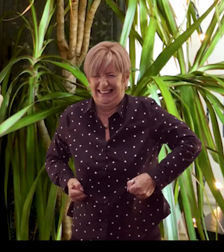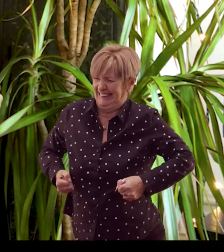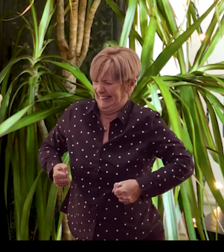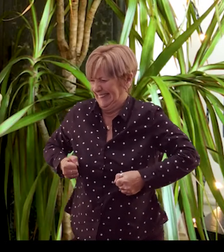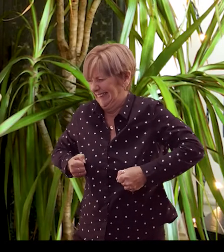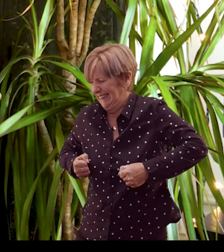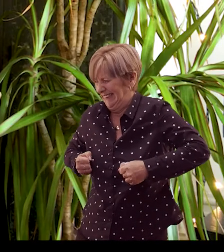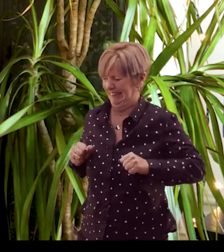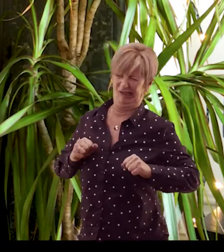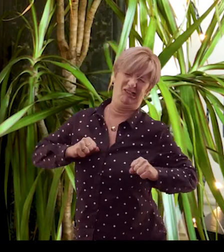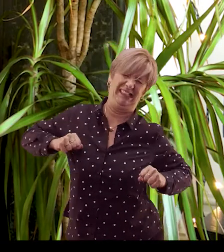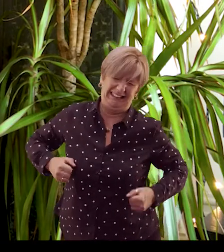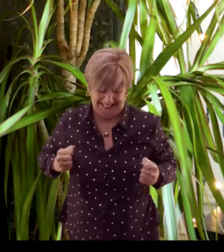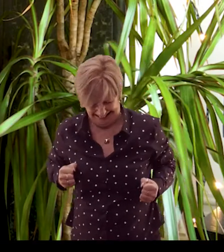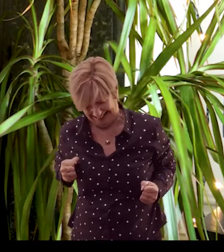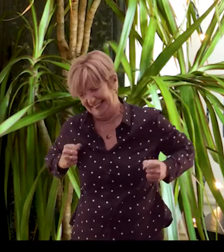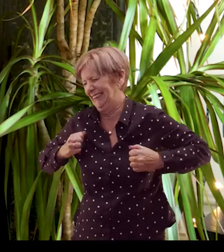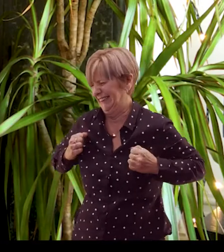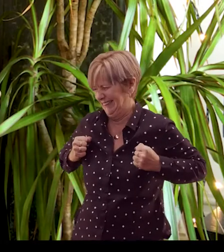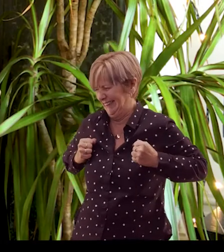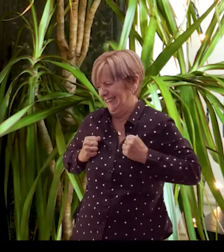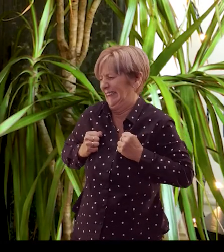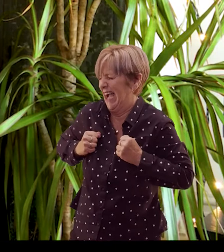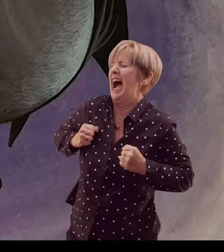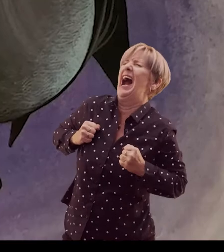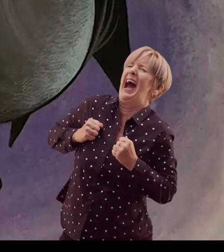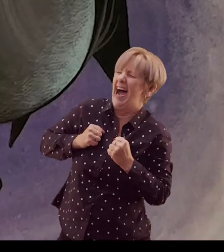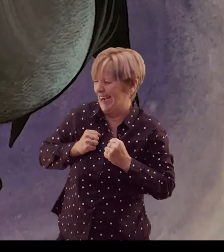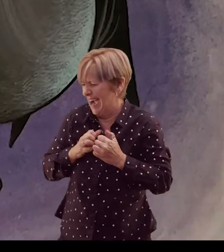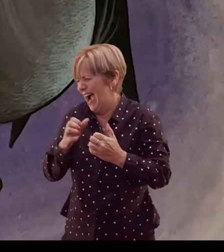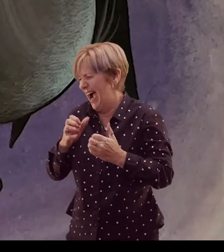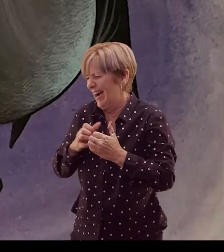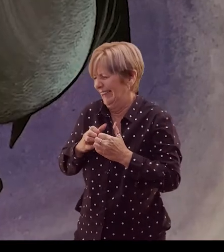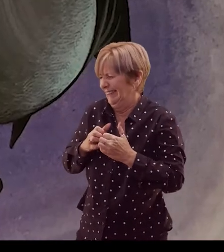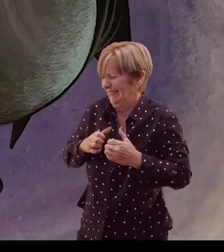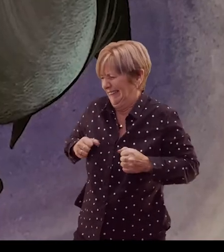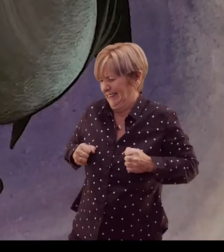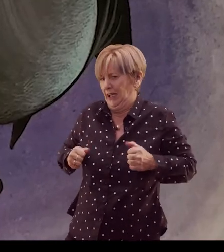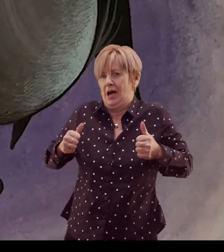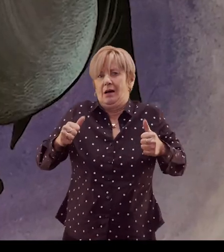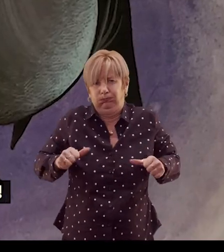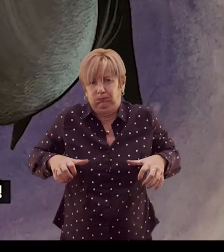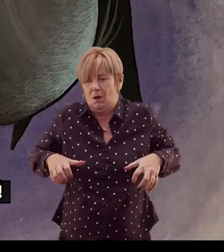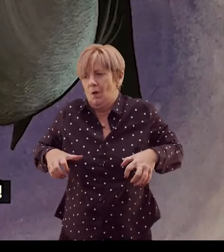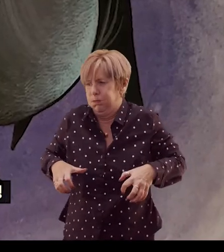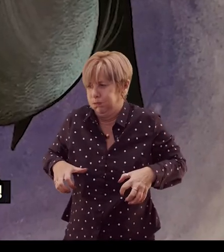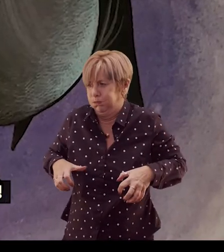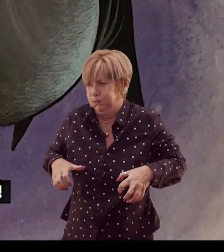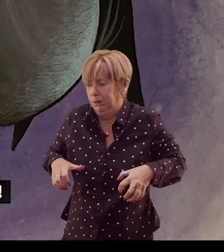pushed and grunted and oohed and aahed and pop! He was inside of it. Oh, but what a